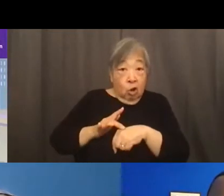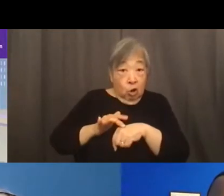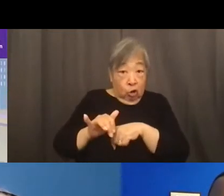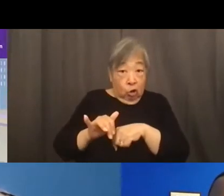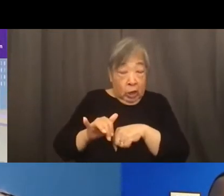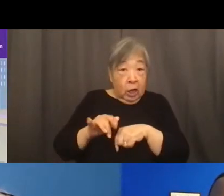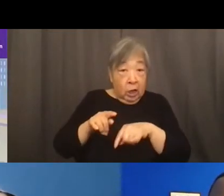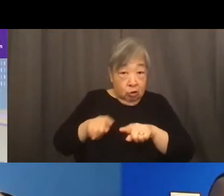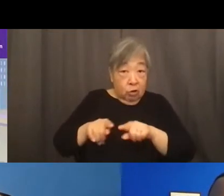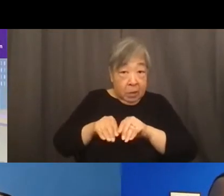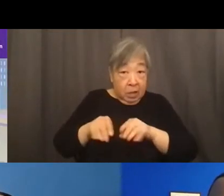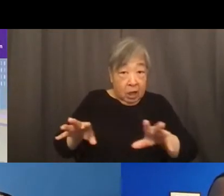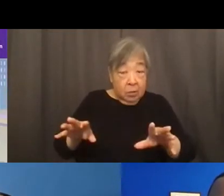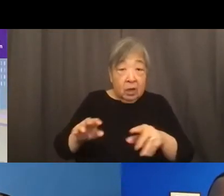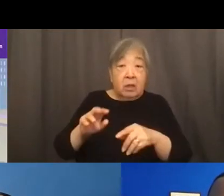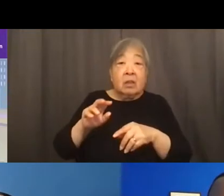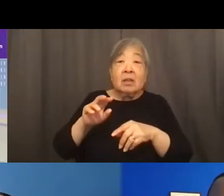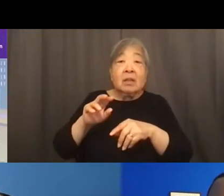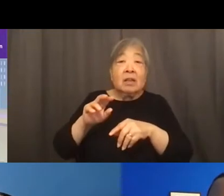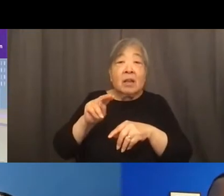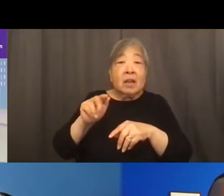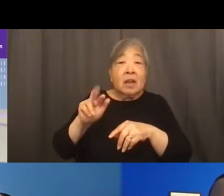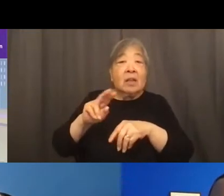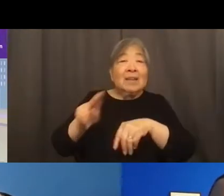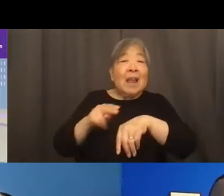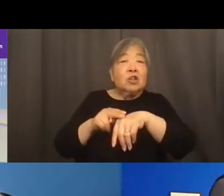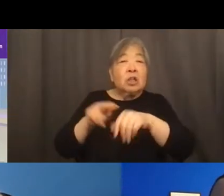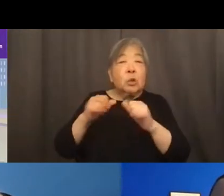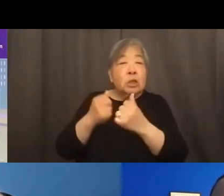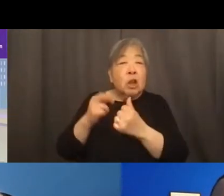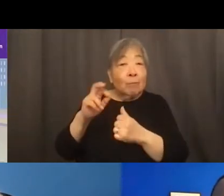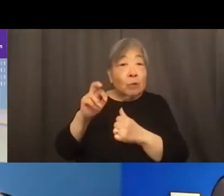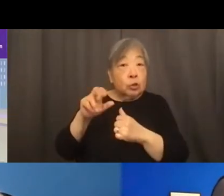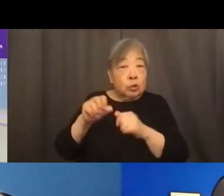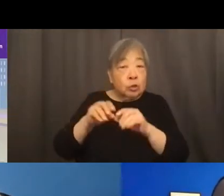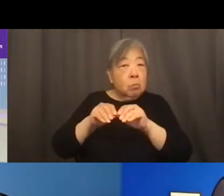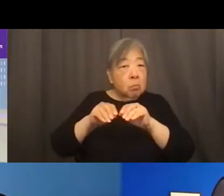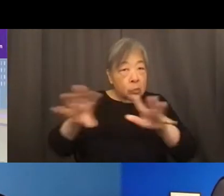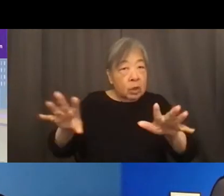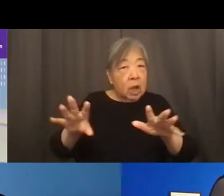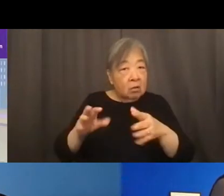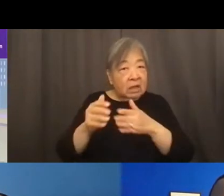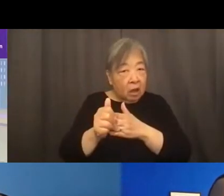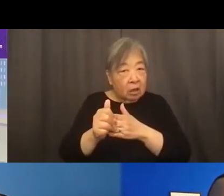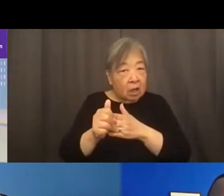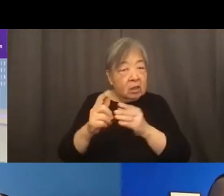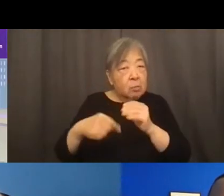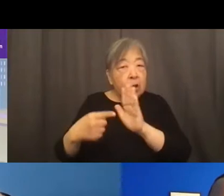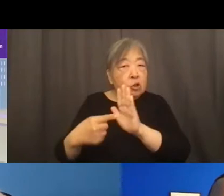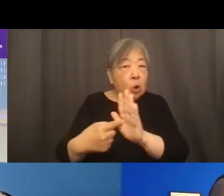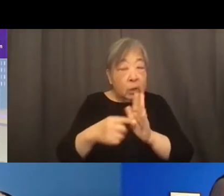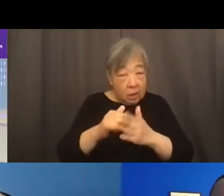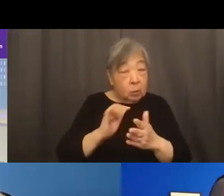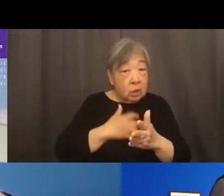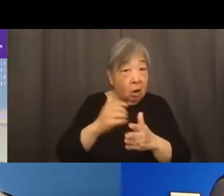put out guidance at National Association of Realtors regarding showings during this time and you know that was our guidance and certainly